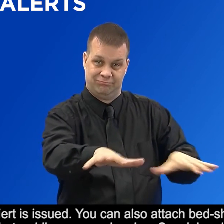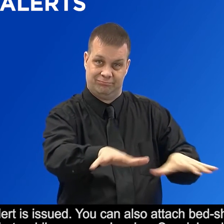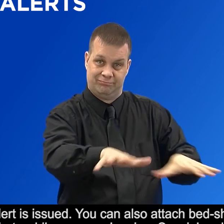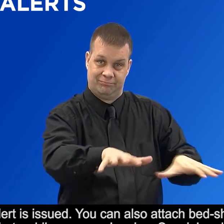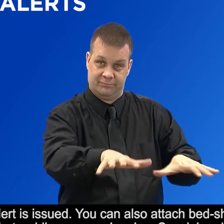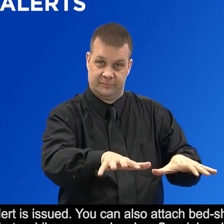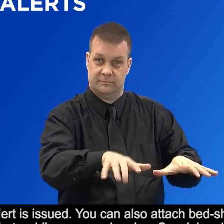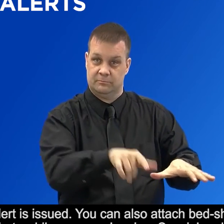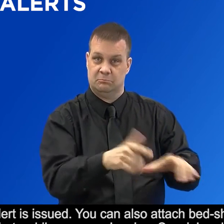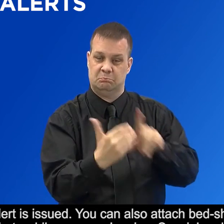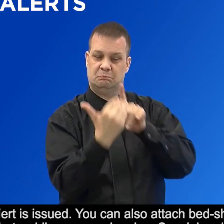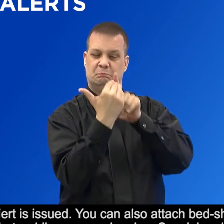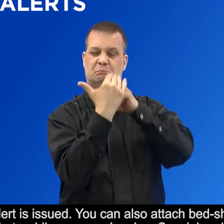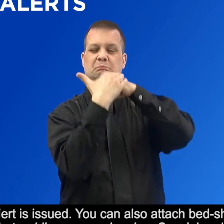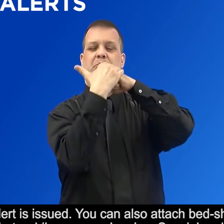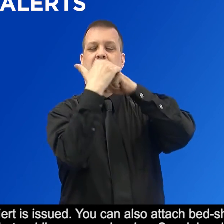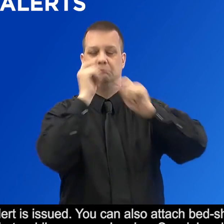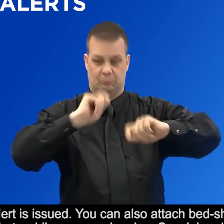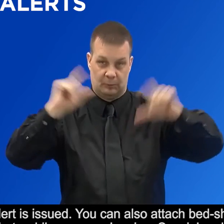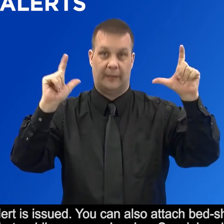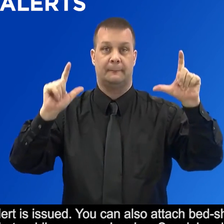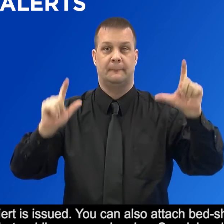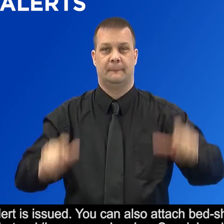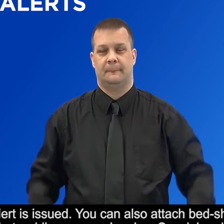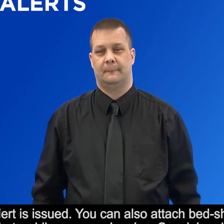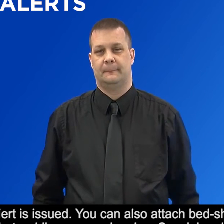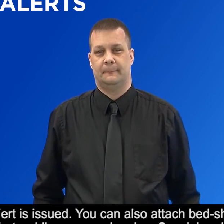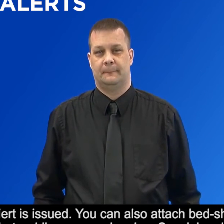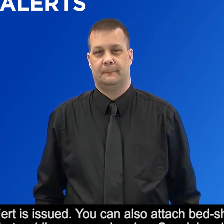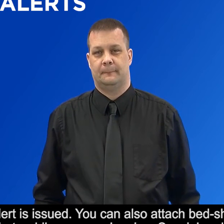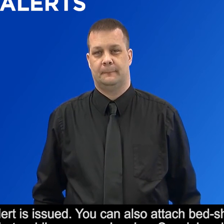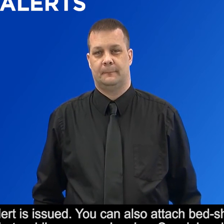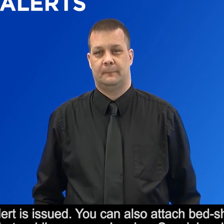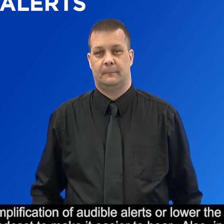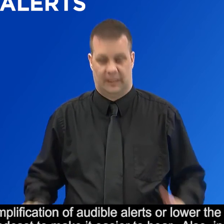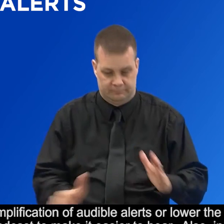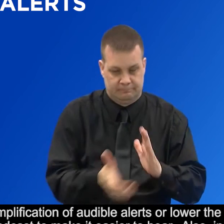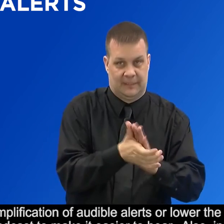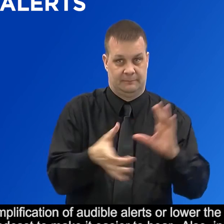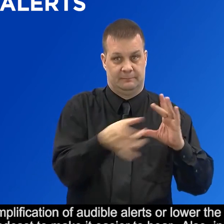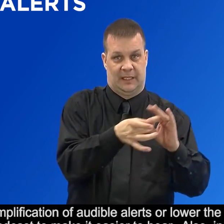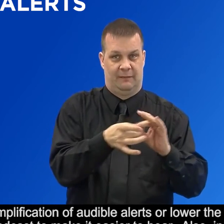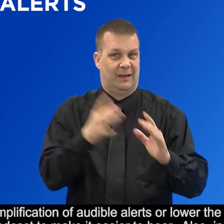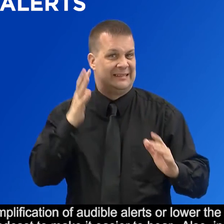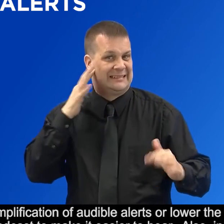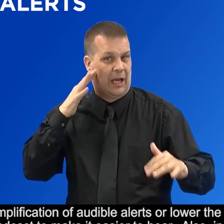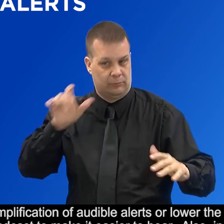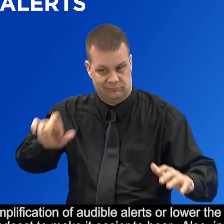to receive alerts while you are sleeping. Special auditory devices can increase amplification of audible